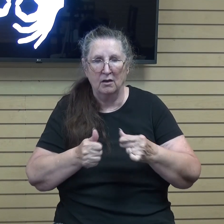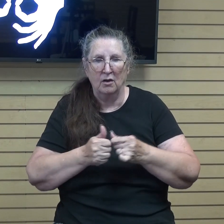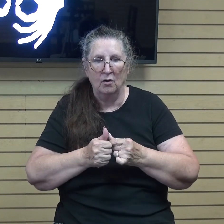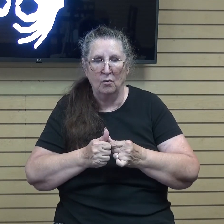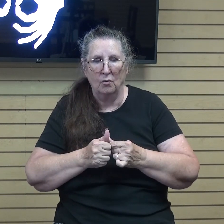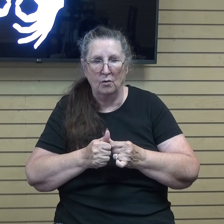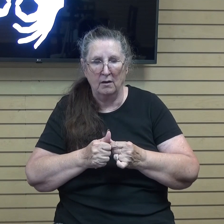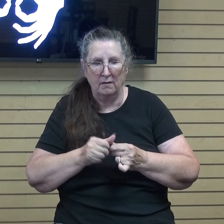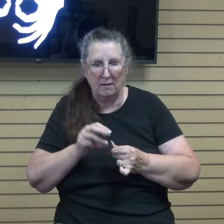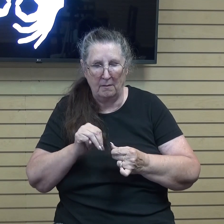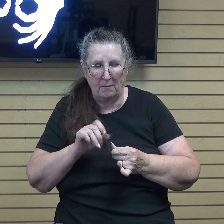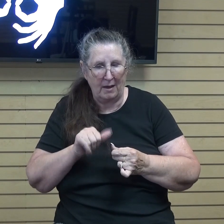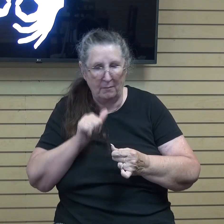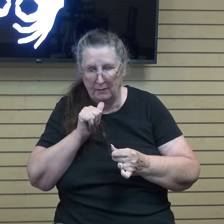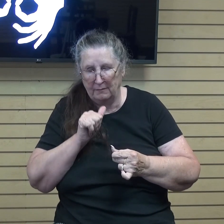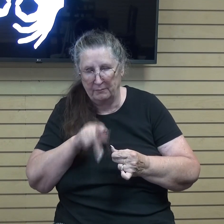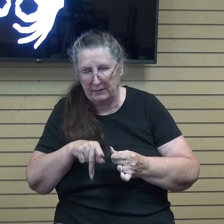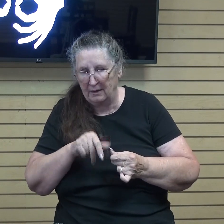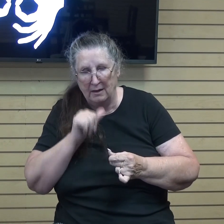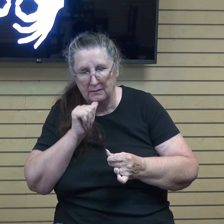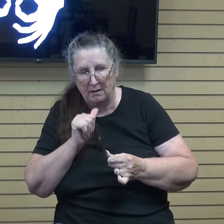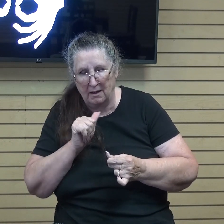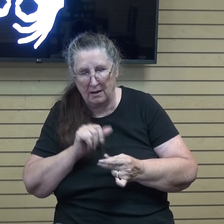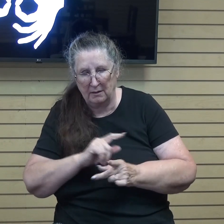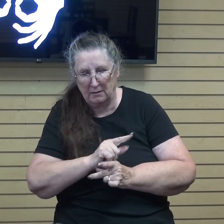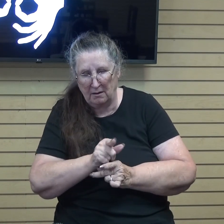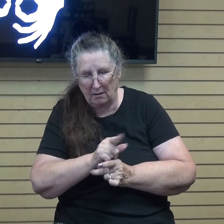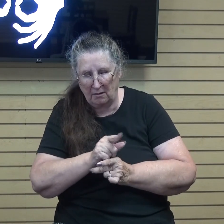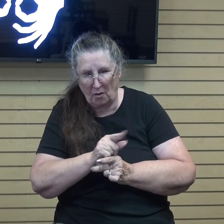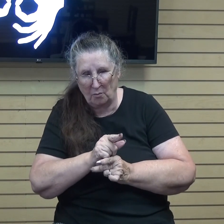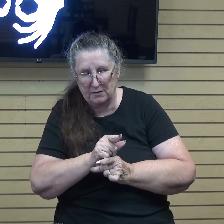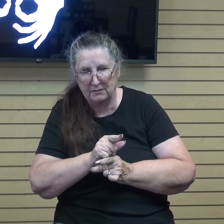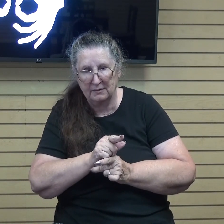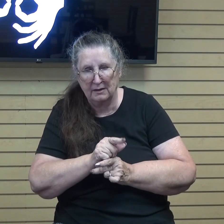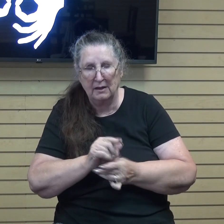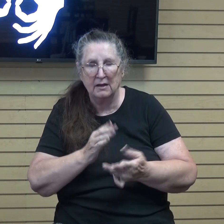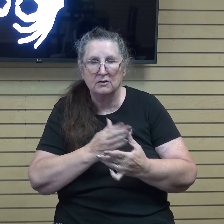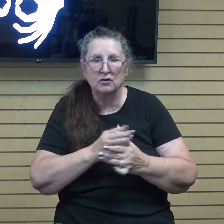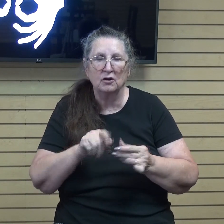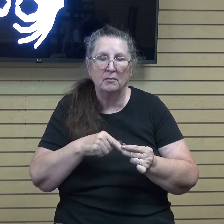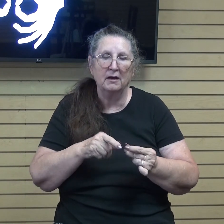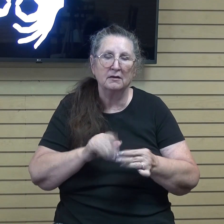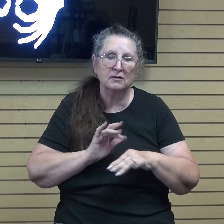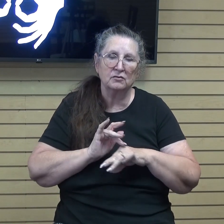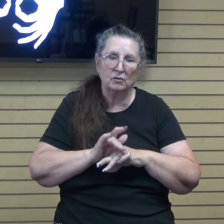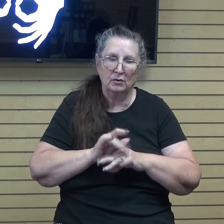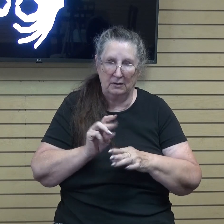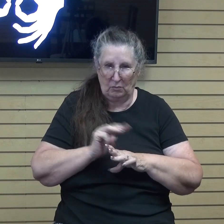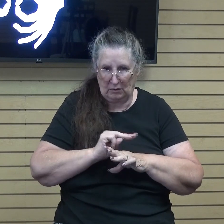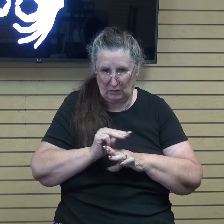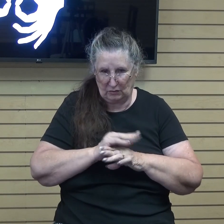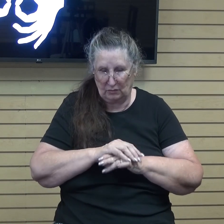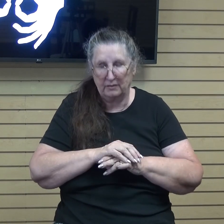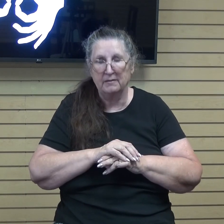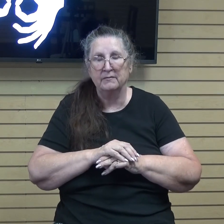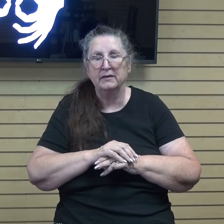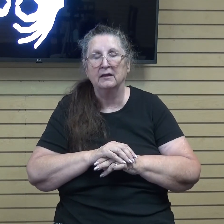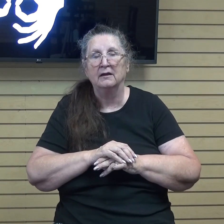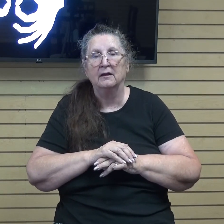instead of a compass. He shared that about his early ministry days. My prayer is